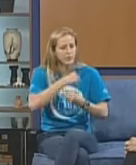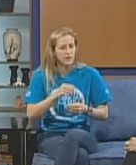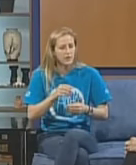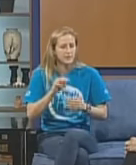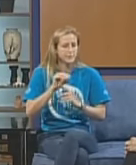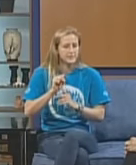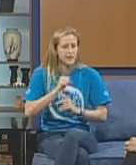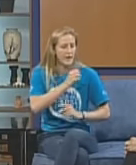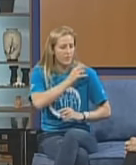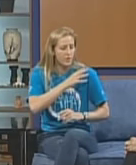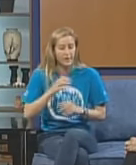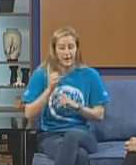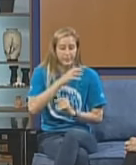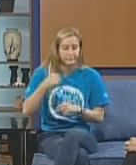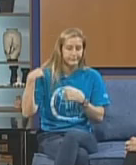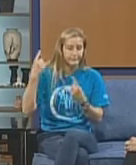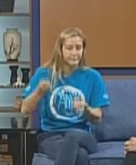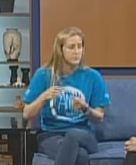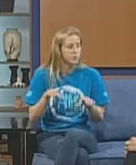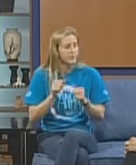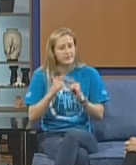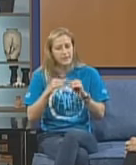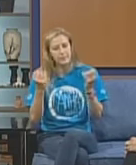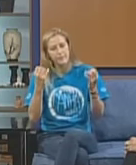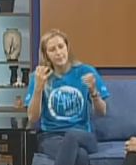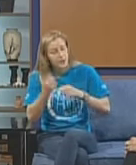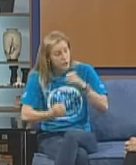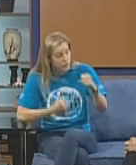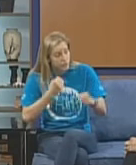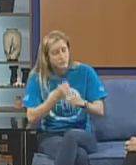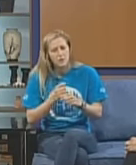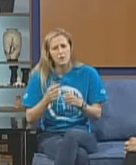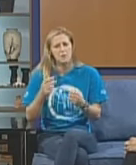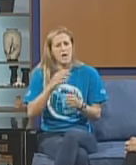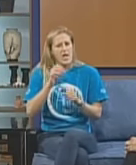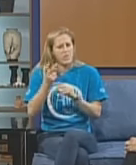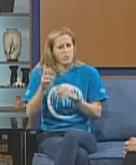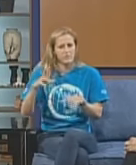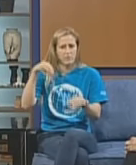Heather's been doing this camp for many, many years and we've had her here at KUAM a bunch of times.